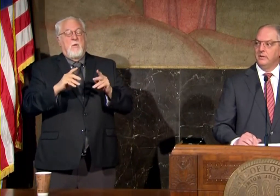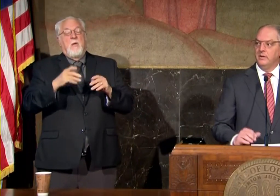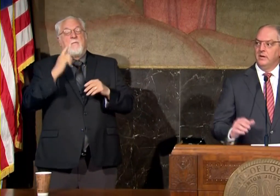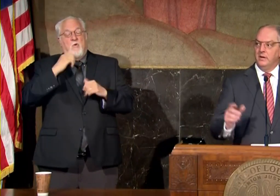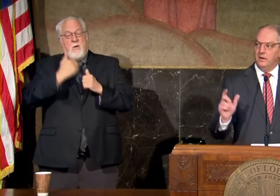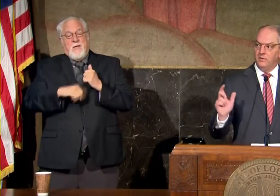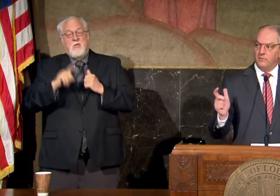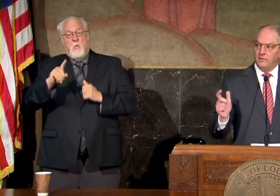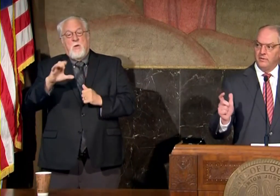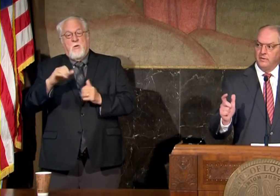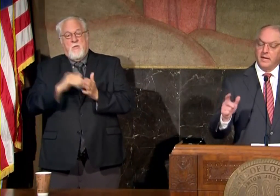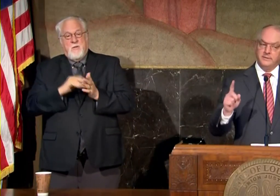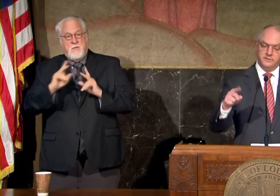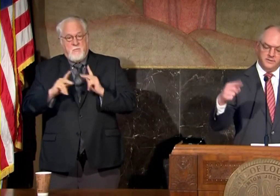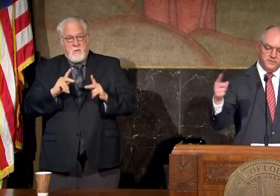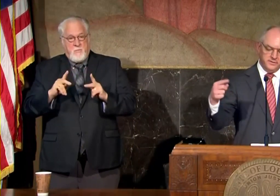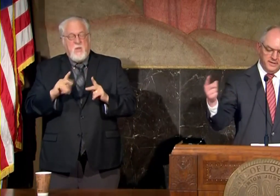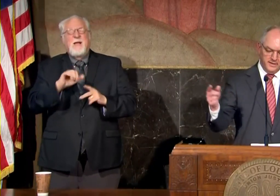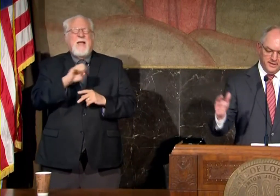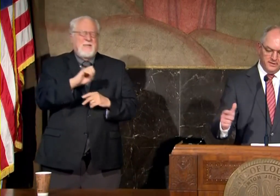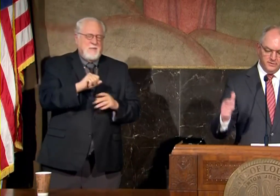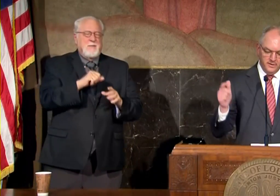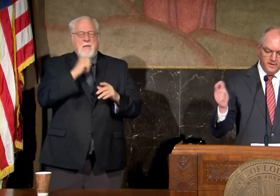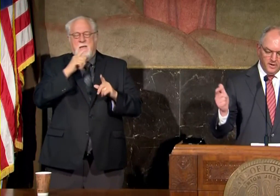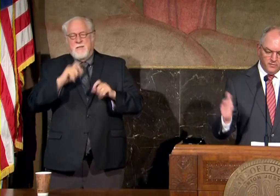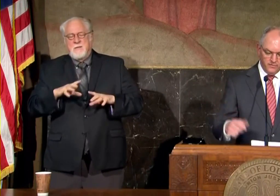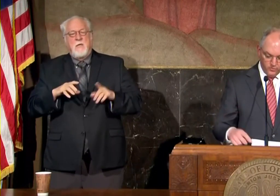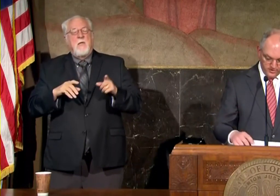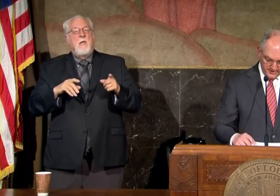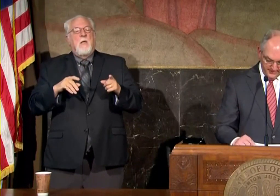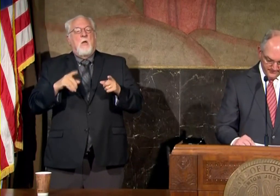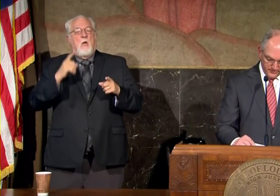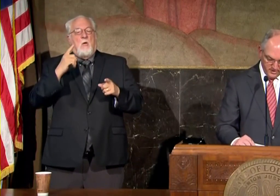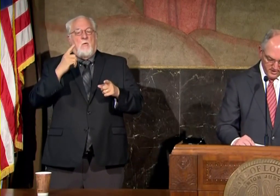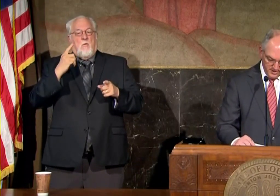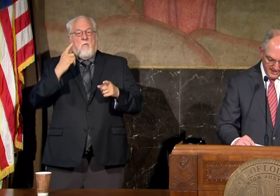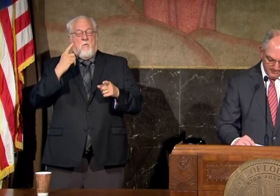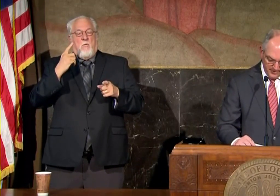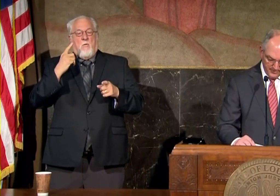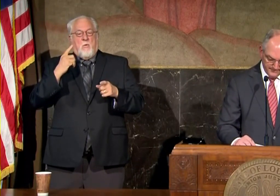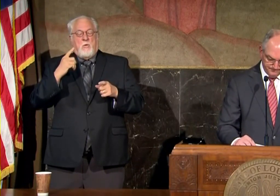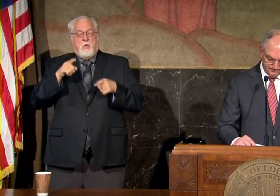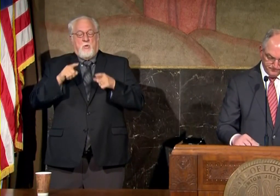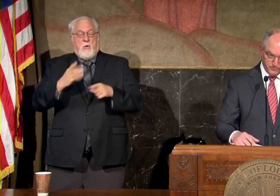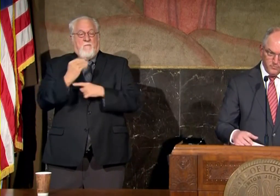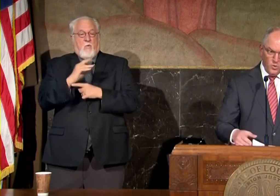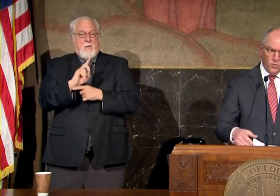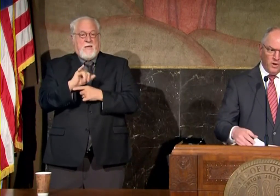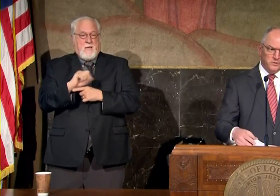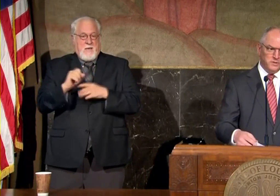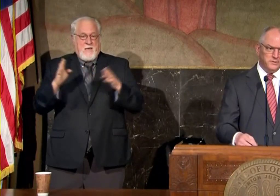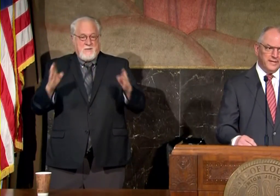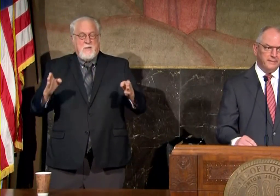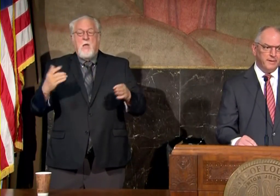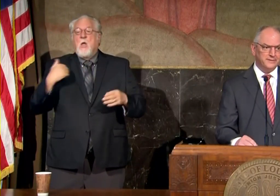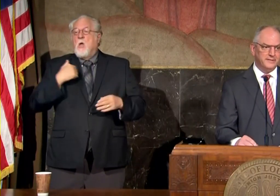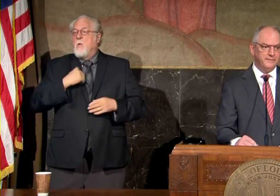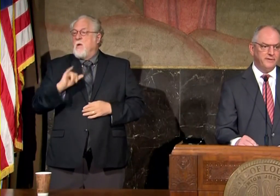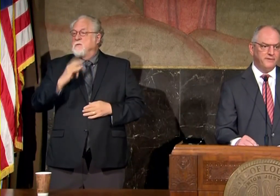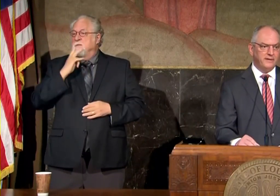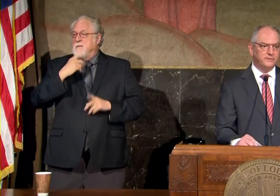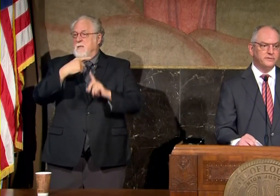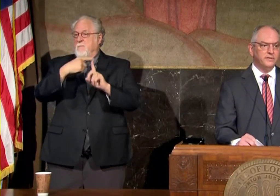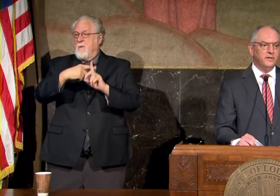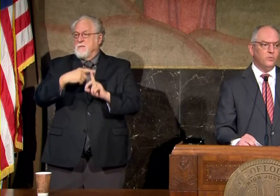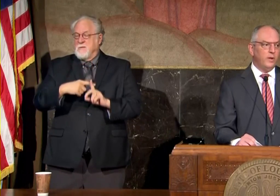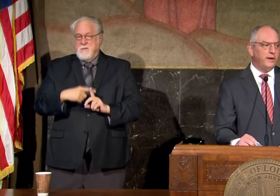over cases I should say not tests over a 14 day period we're also seeing positivity